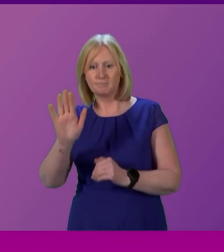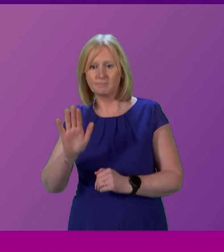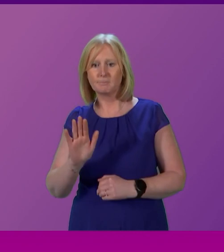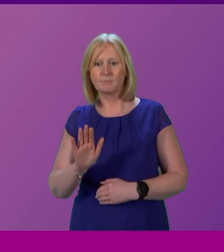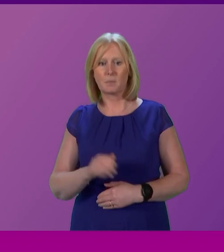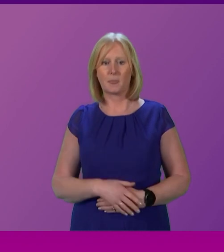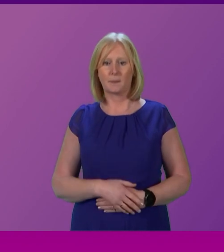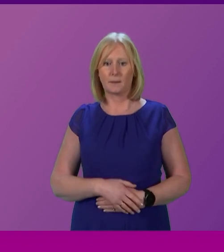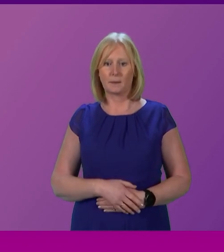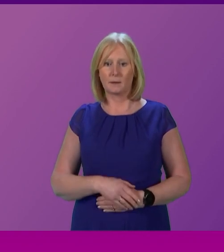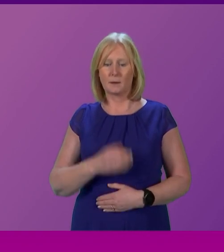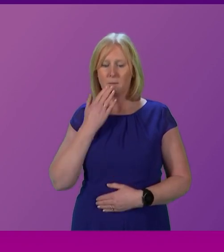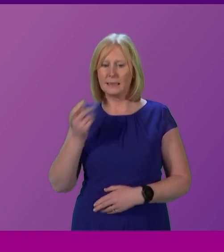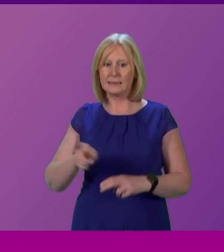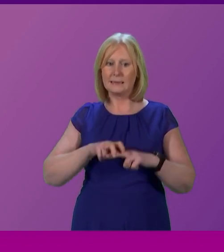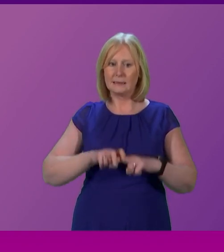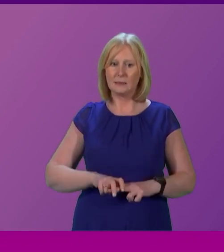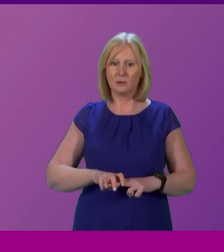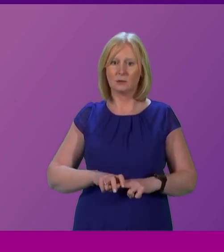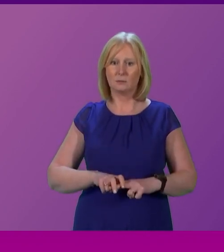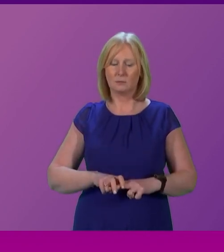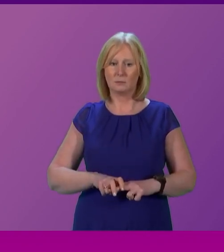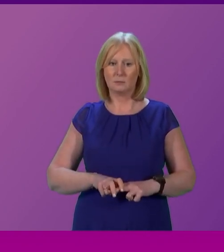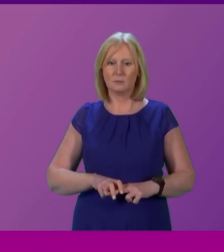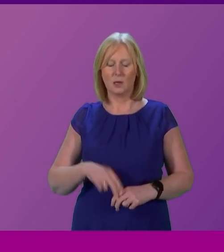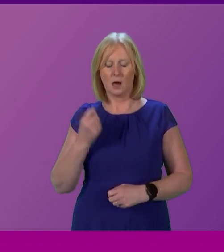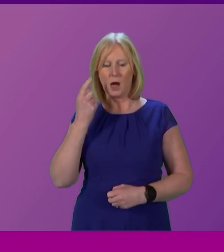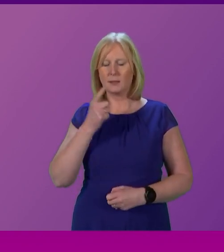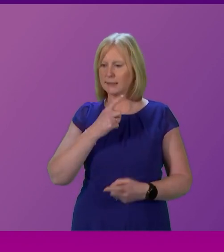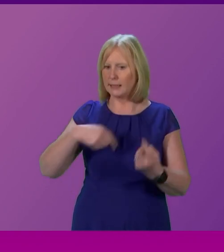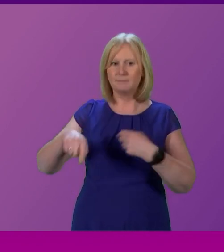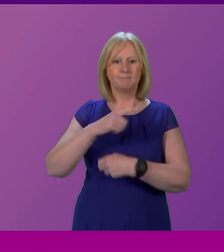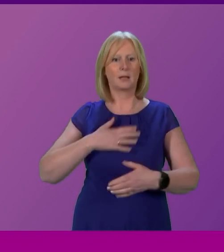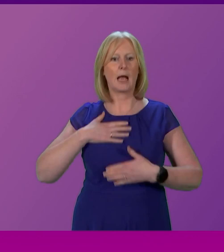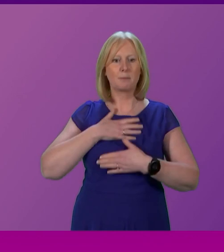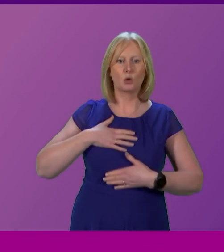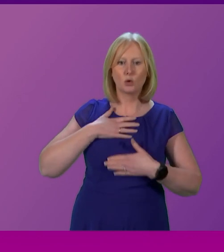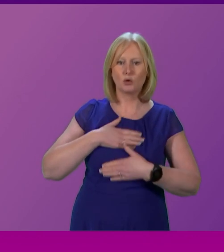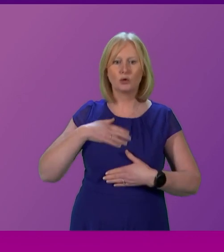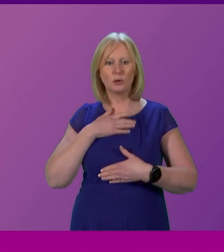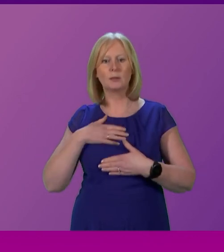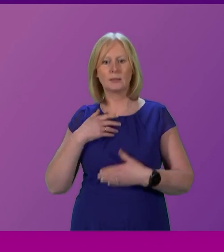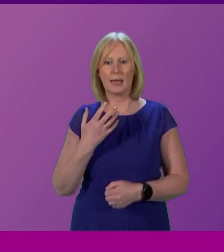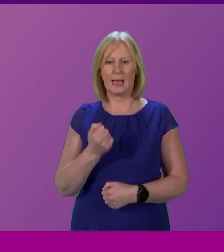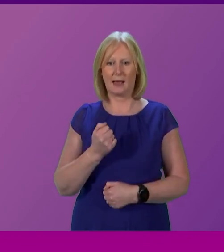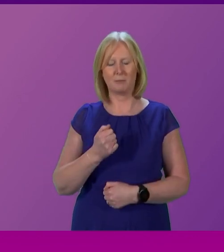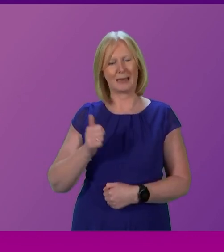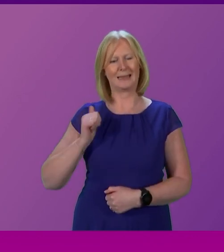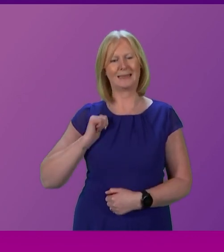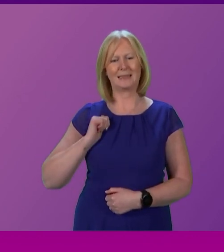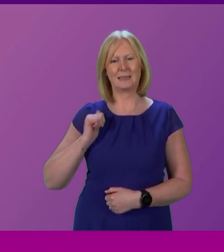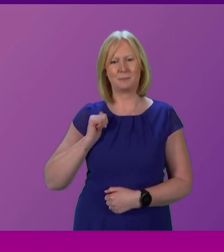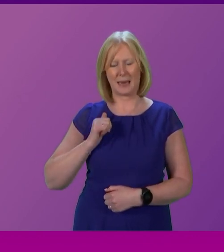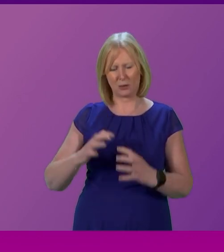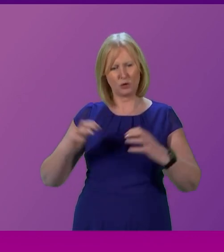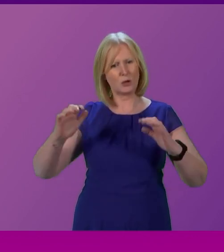Mr. Cole-Hamilton, can you resume your seat? I appreciate that emotions run high in this debate. They will continue to run high. But I would expect the